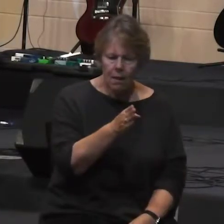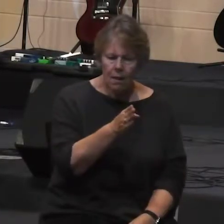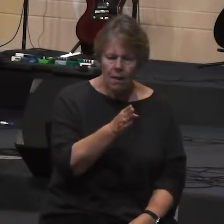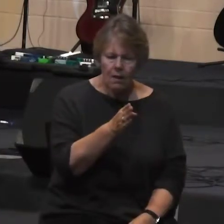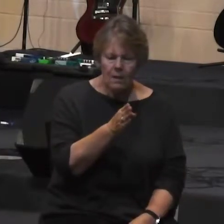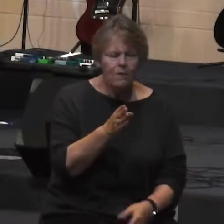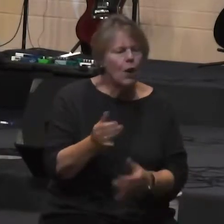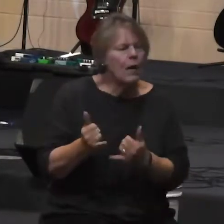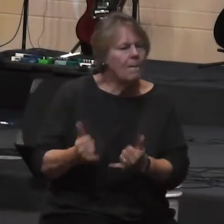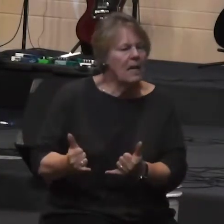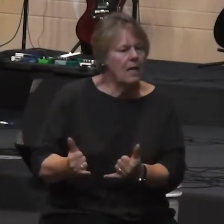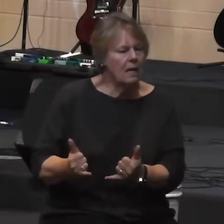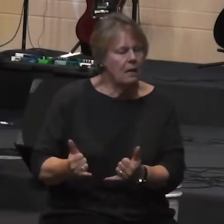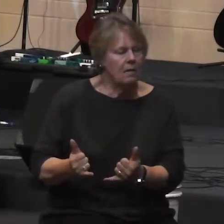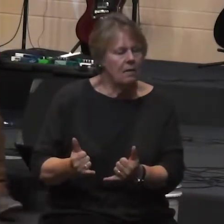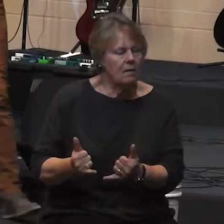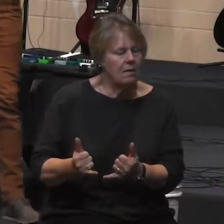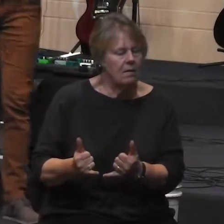immediate